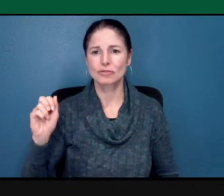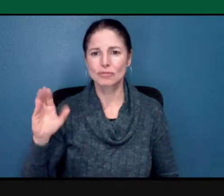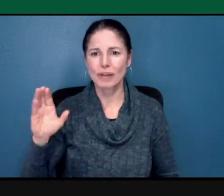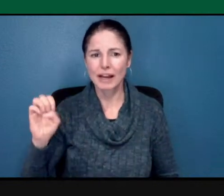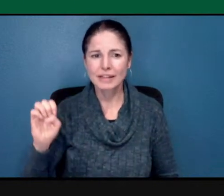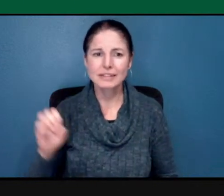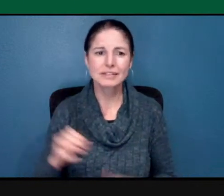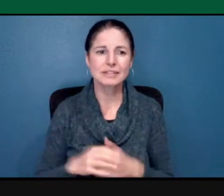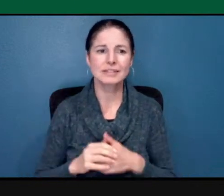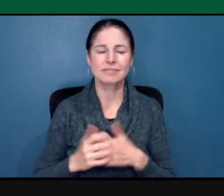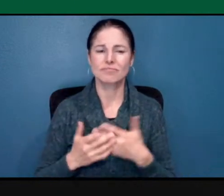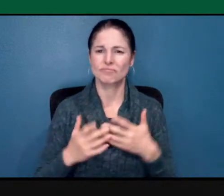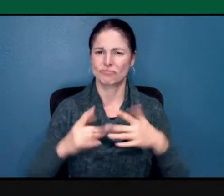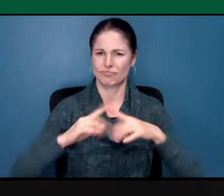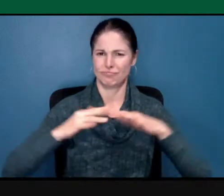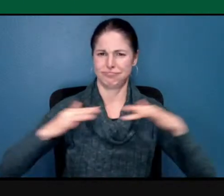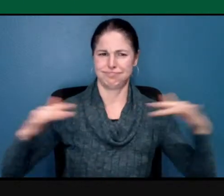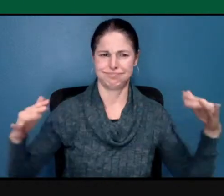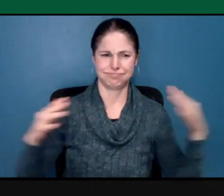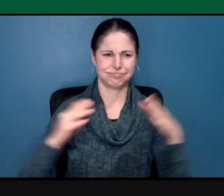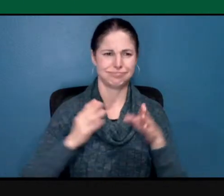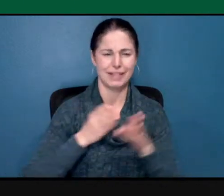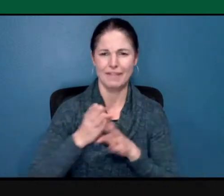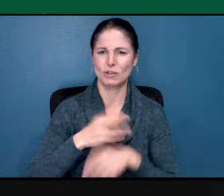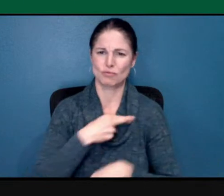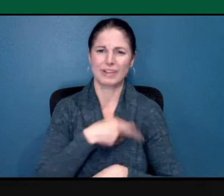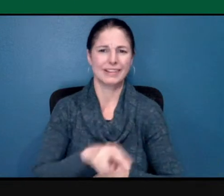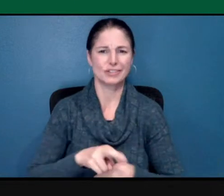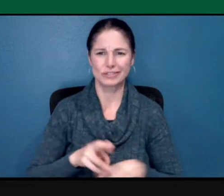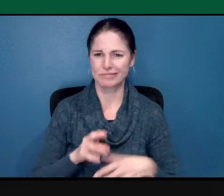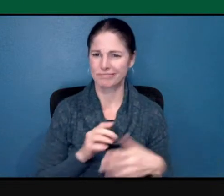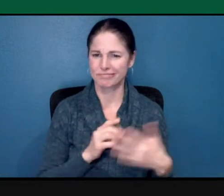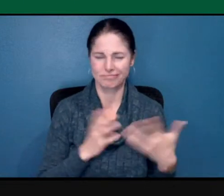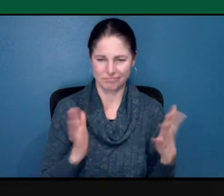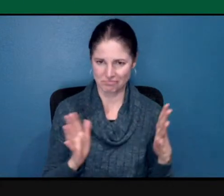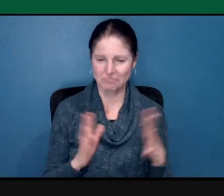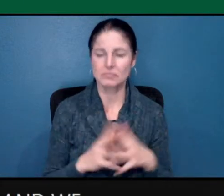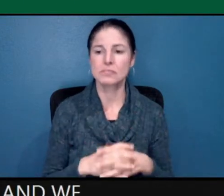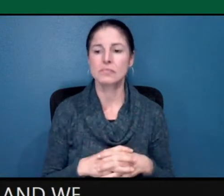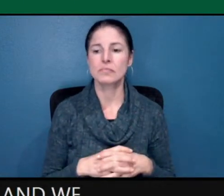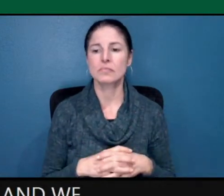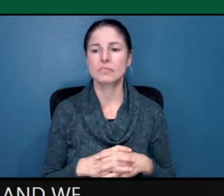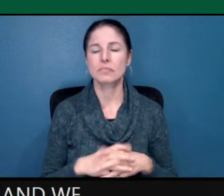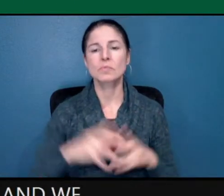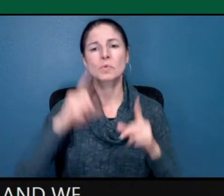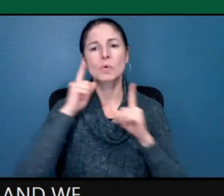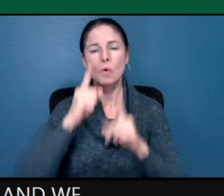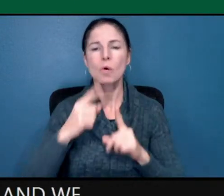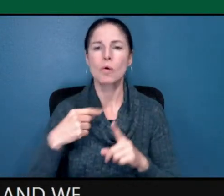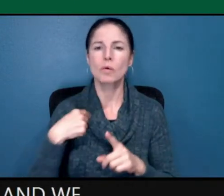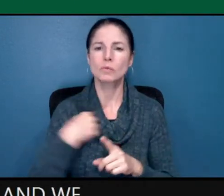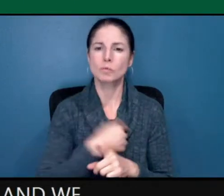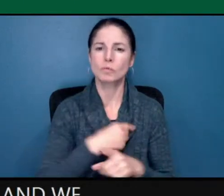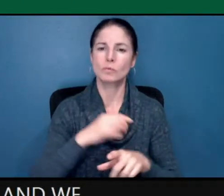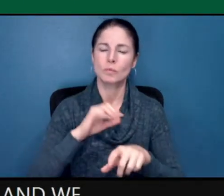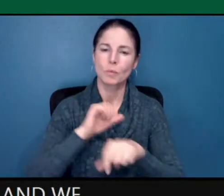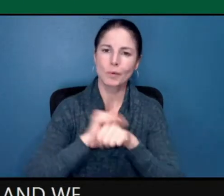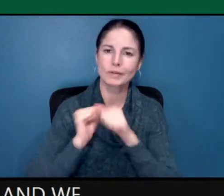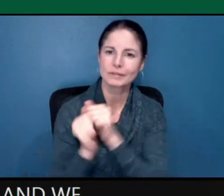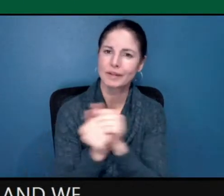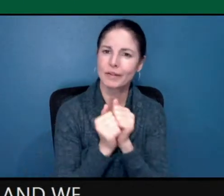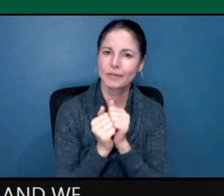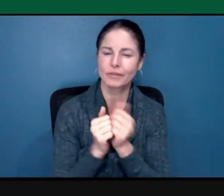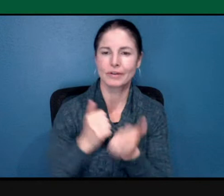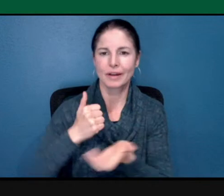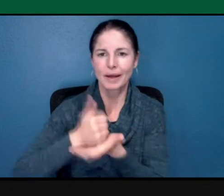but we're coming together and, you know, we are looking to help the students and the faculty here to, um,